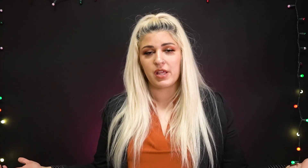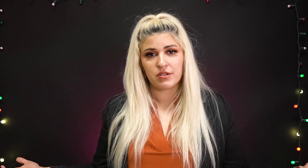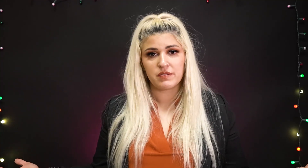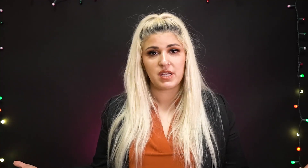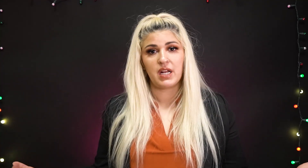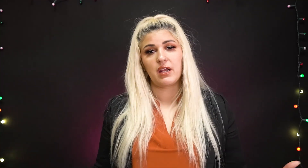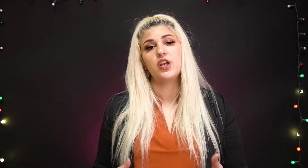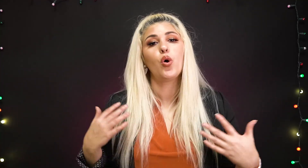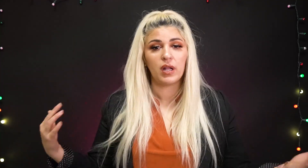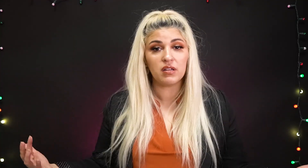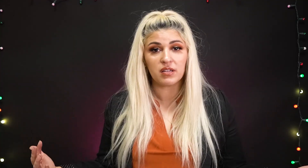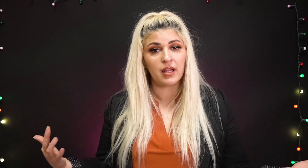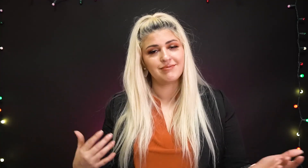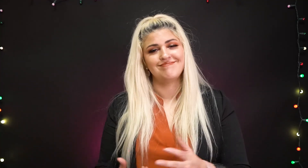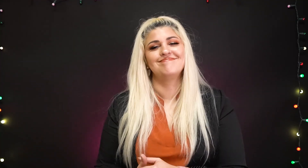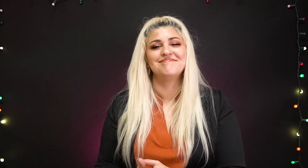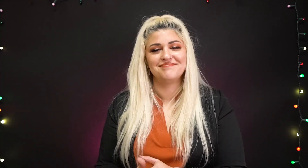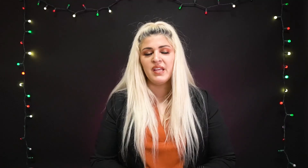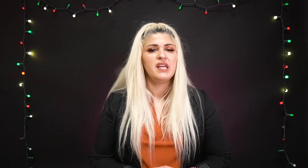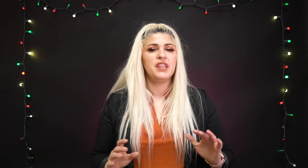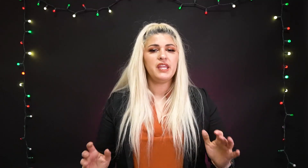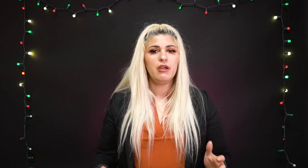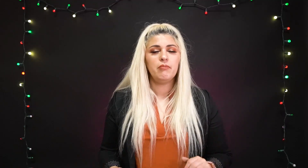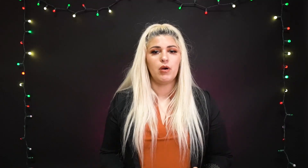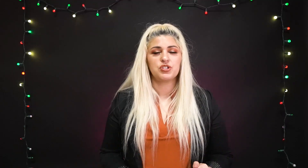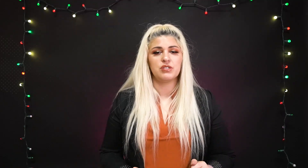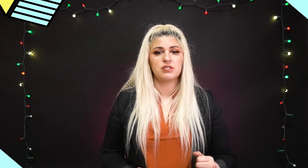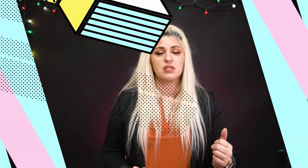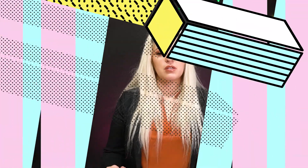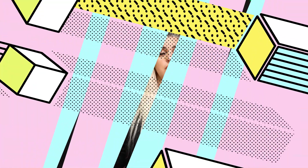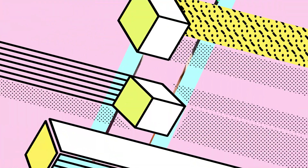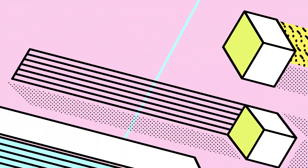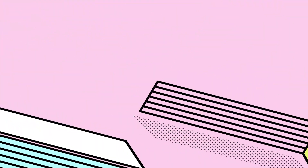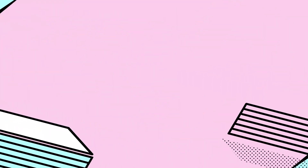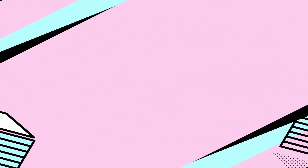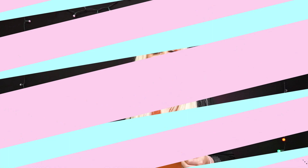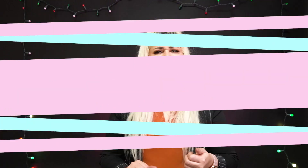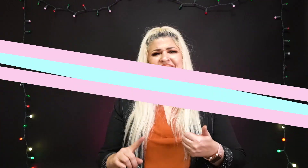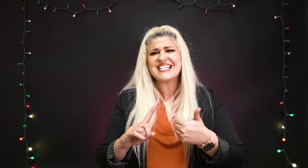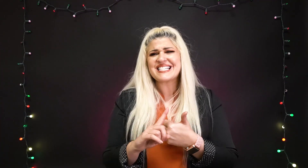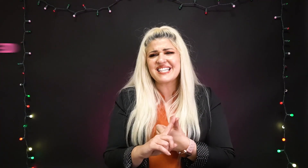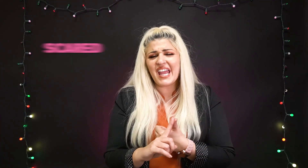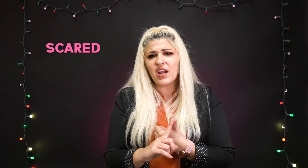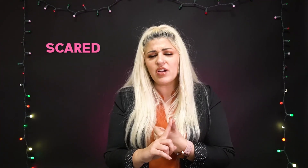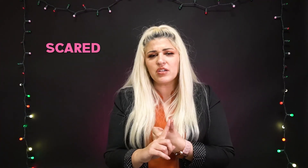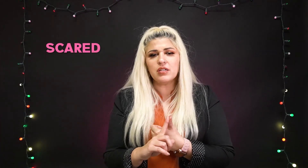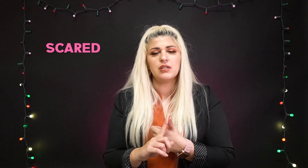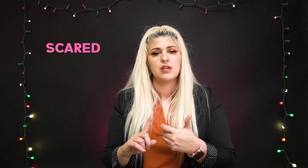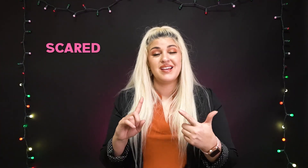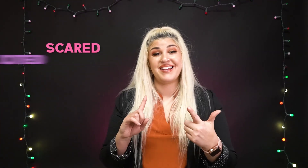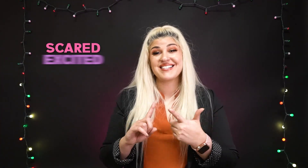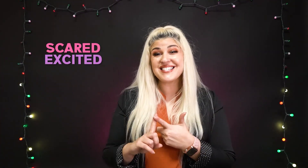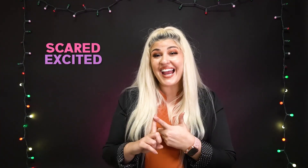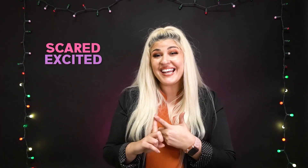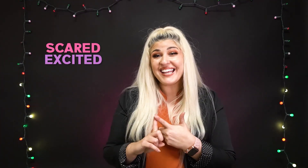years of signing i know what i look like the emotions scared excited